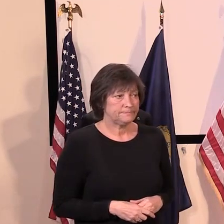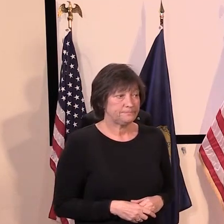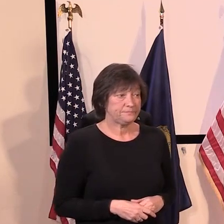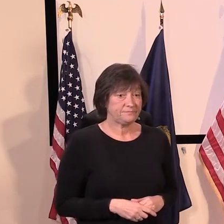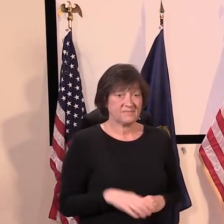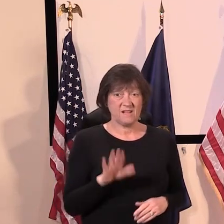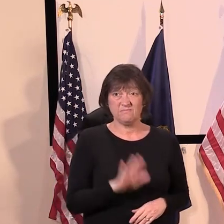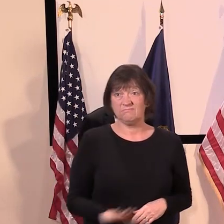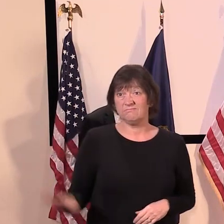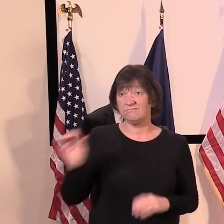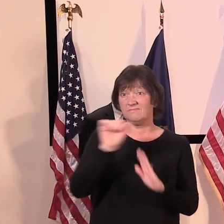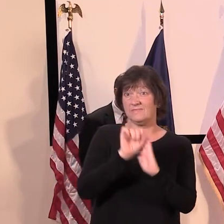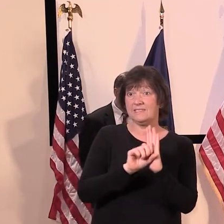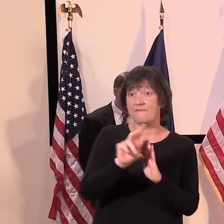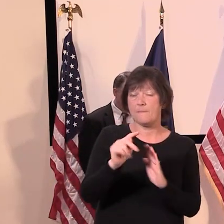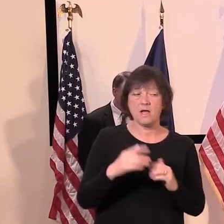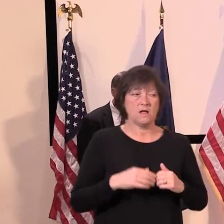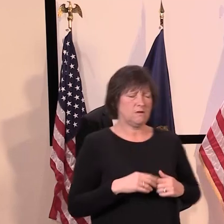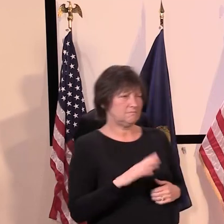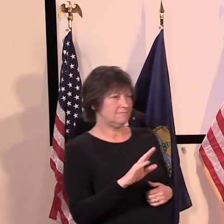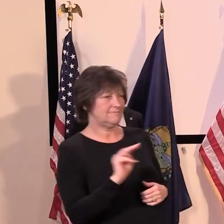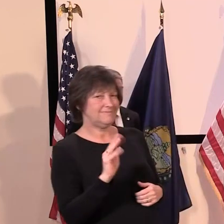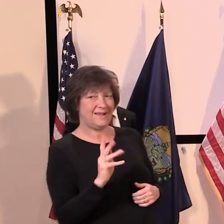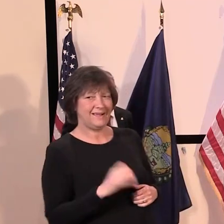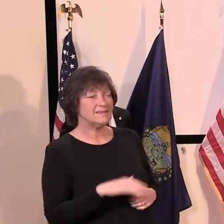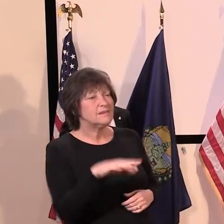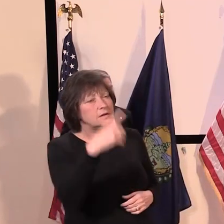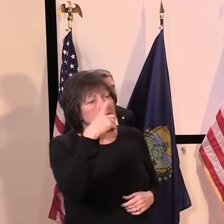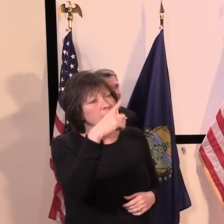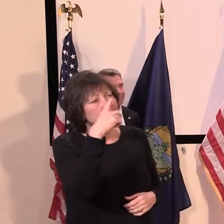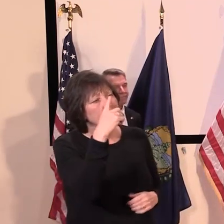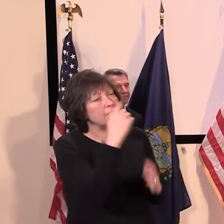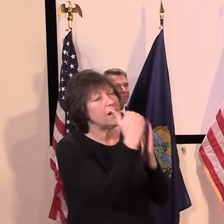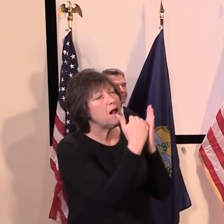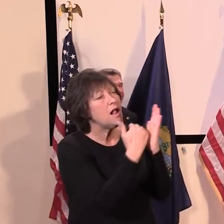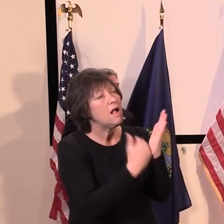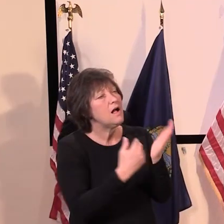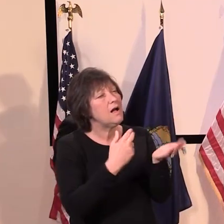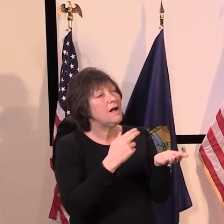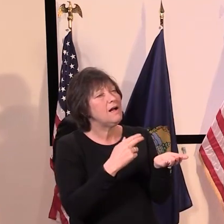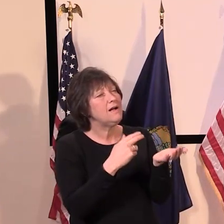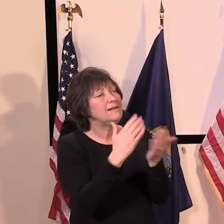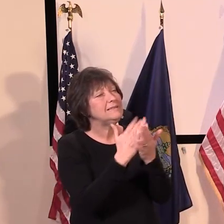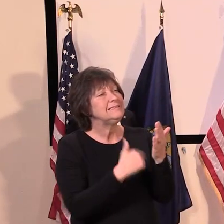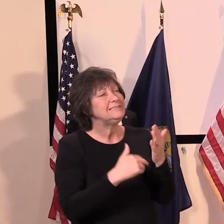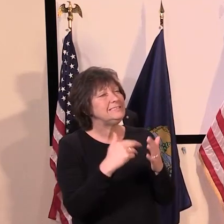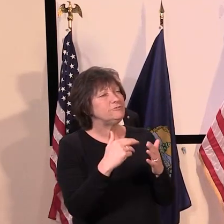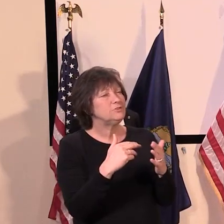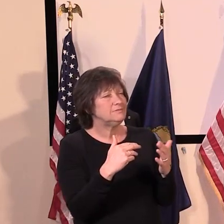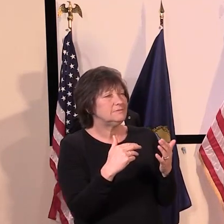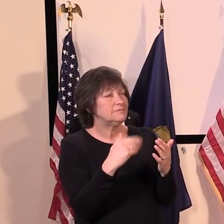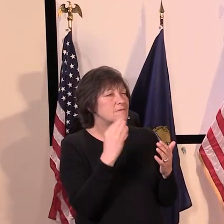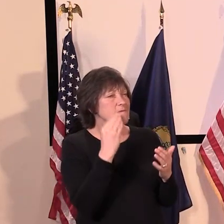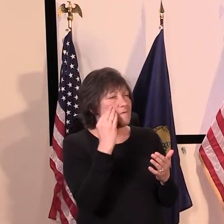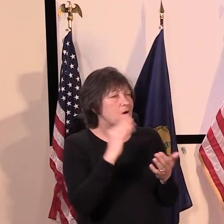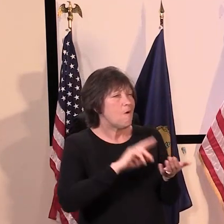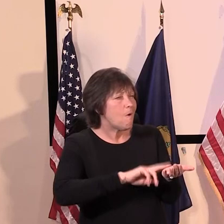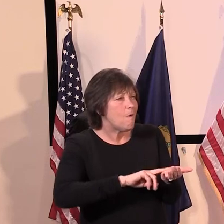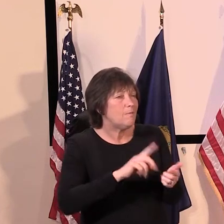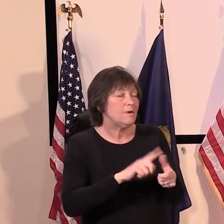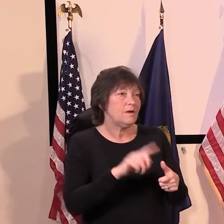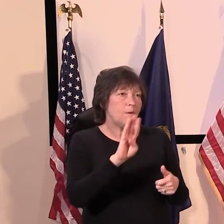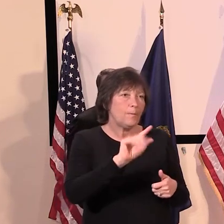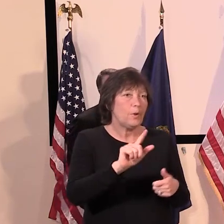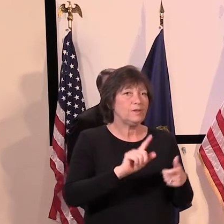Throughout the rest of the month. we get a list of, can we get a list of the facilities? I know we've talked about Birchwood, Brunton Health and